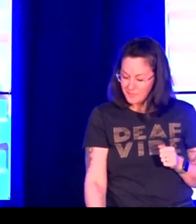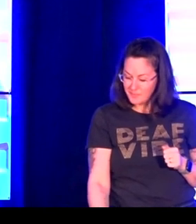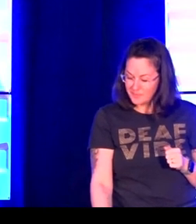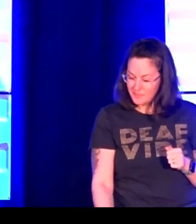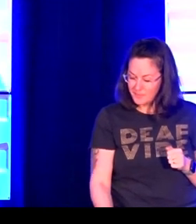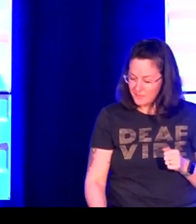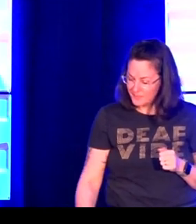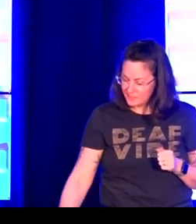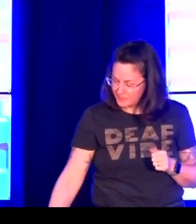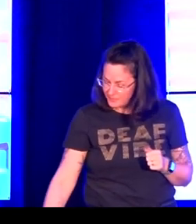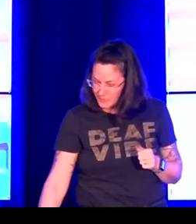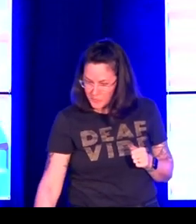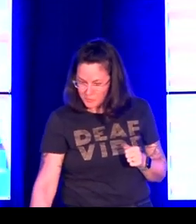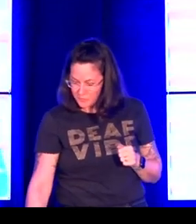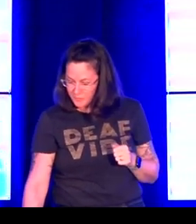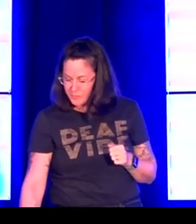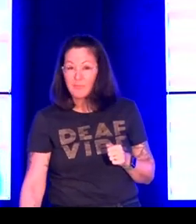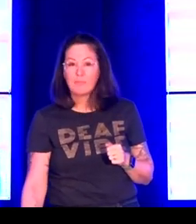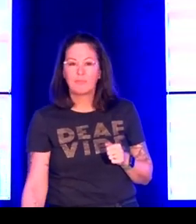space for that in our work.